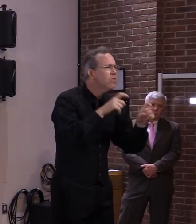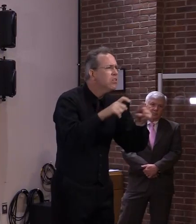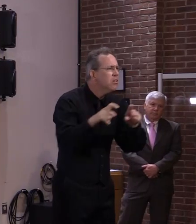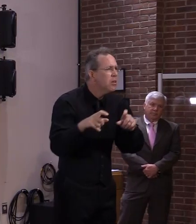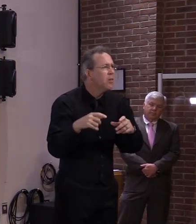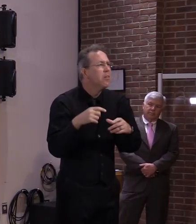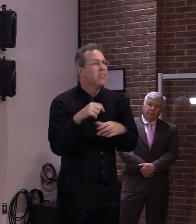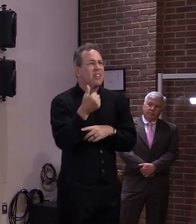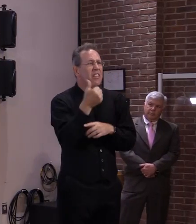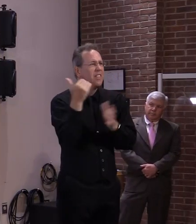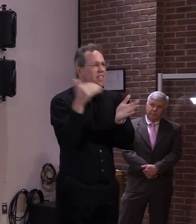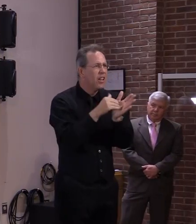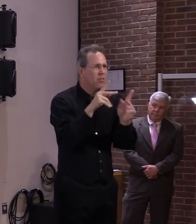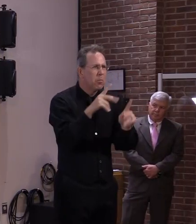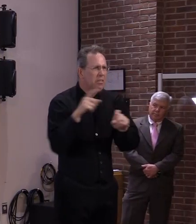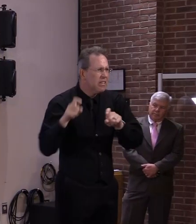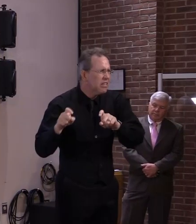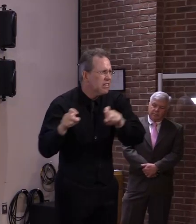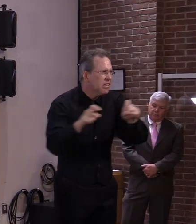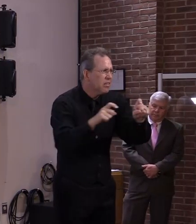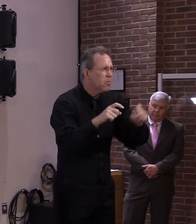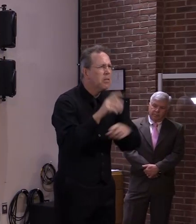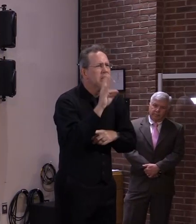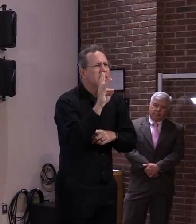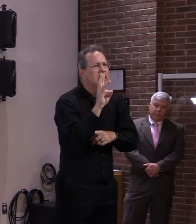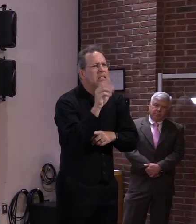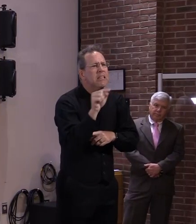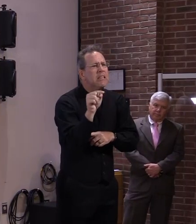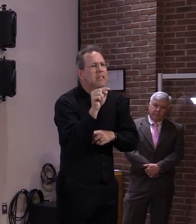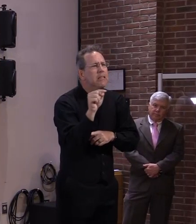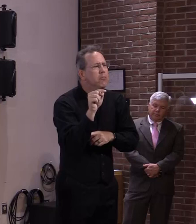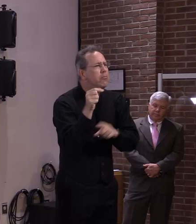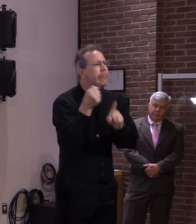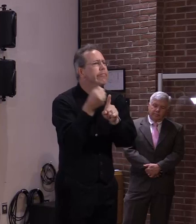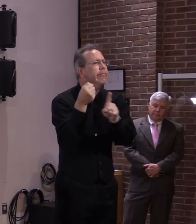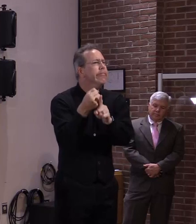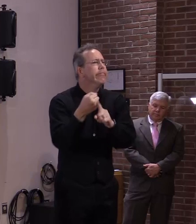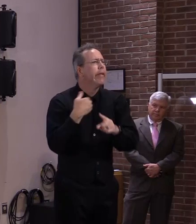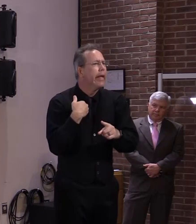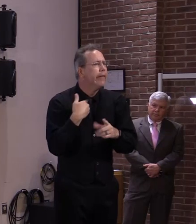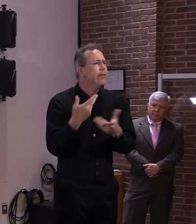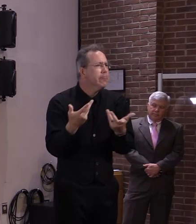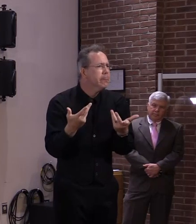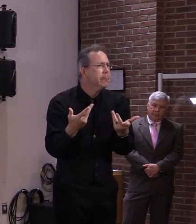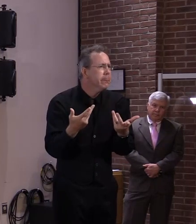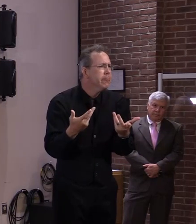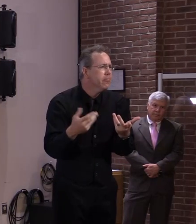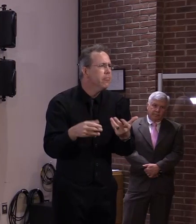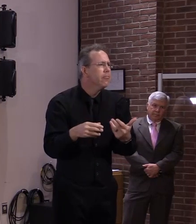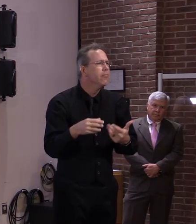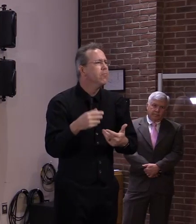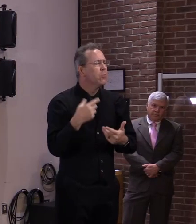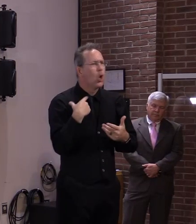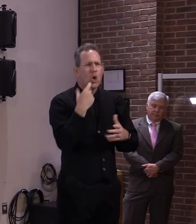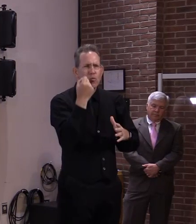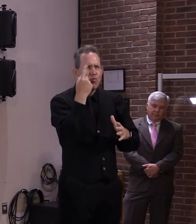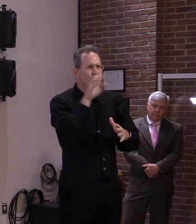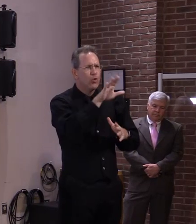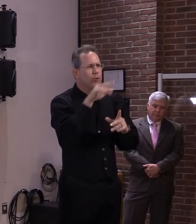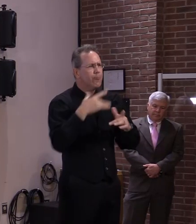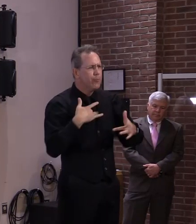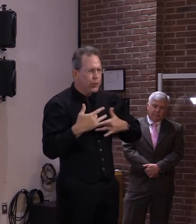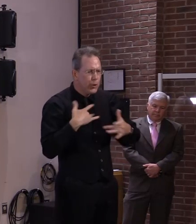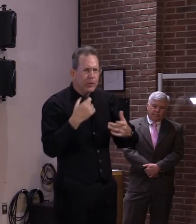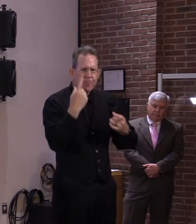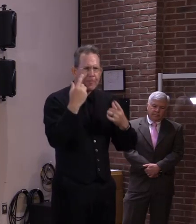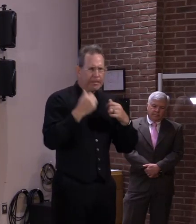of the sort. But at the same time, I think we're at a time period where we all want to continue to protect one another. So getting a